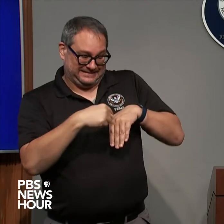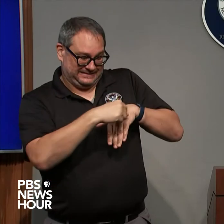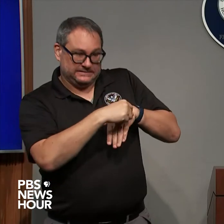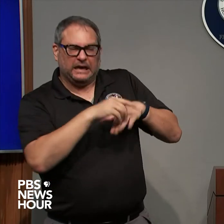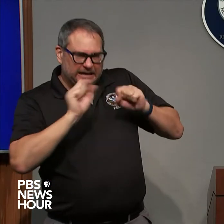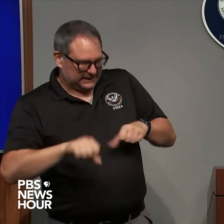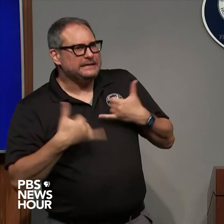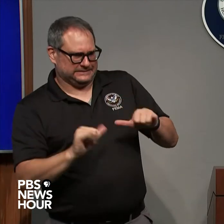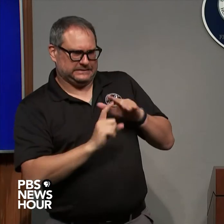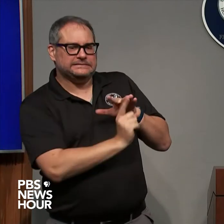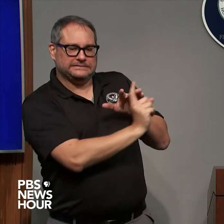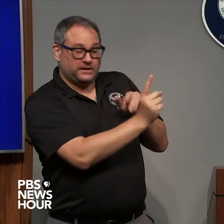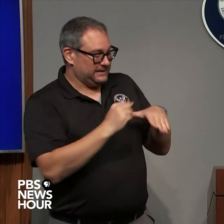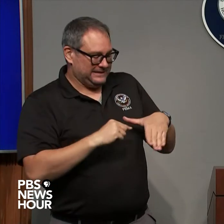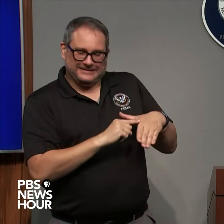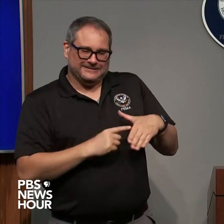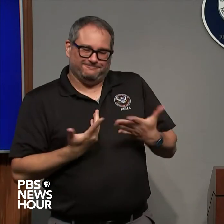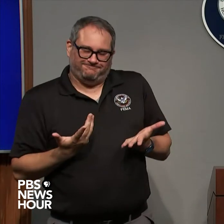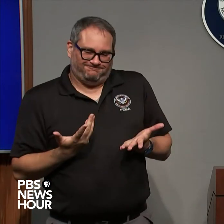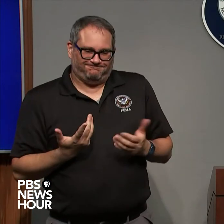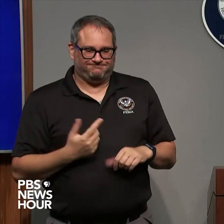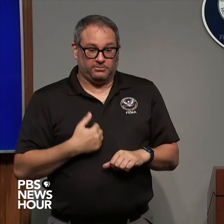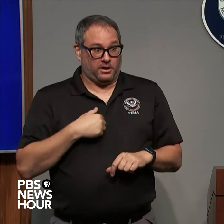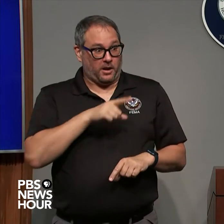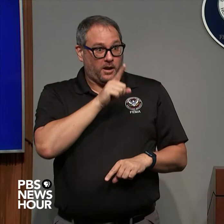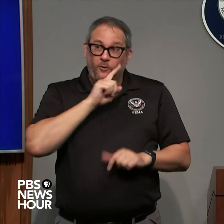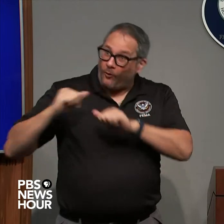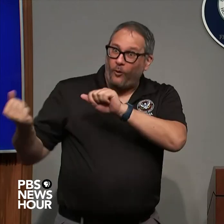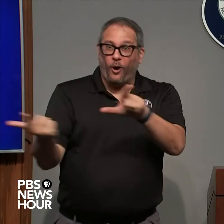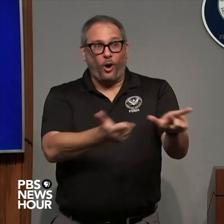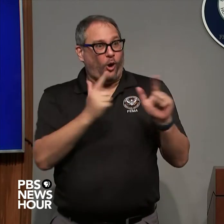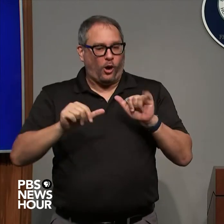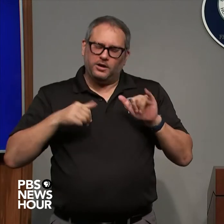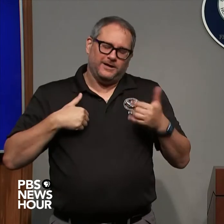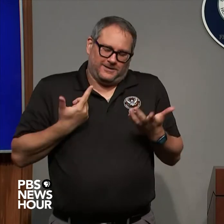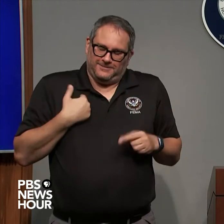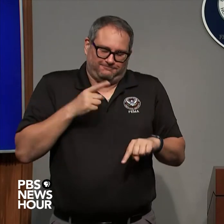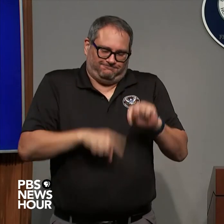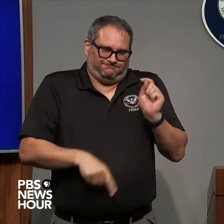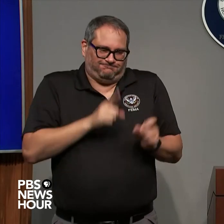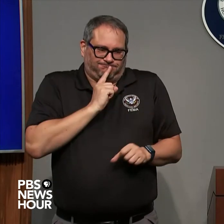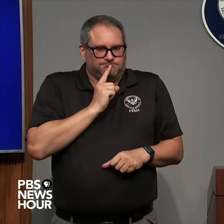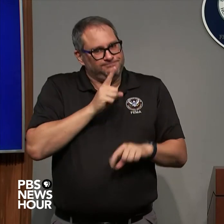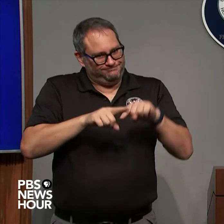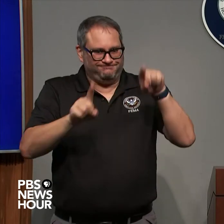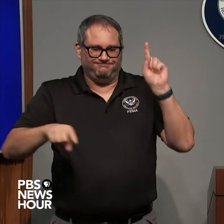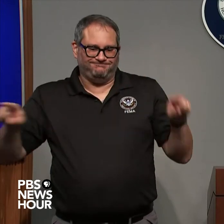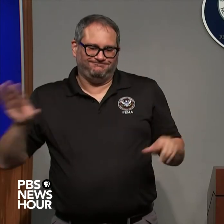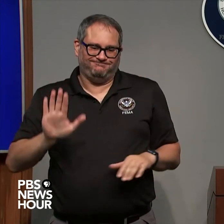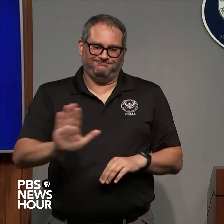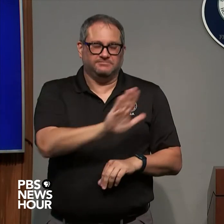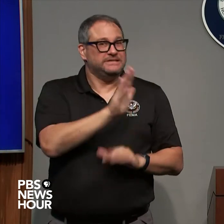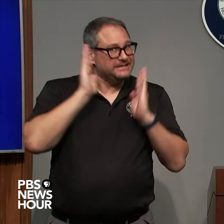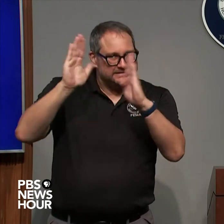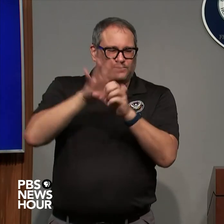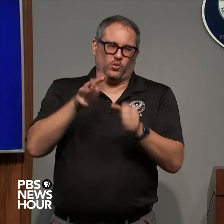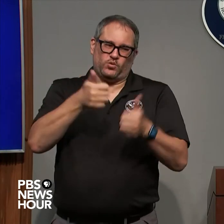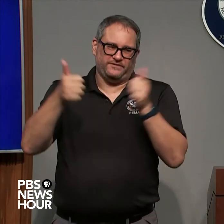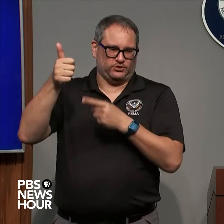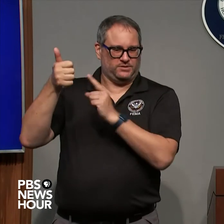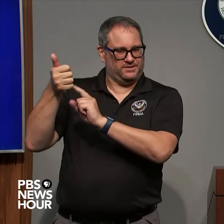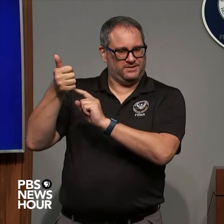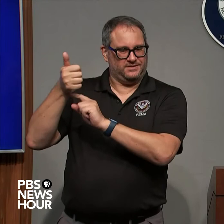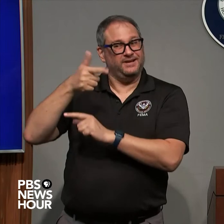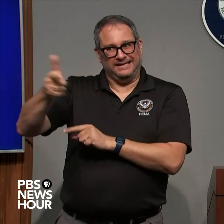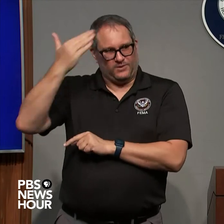make a general statement on that it's really important that they're listening to their local officials because they're doing what they can to make sure that they're keeping them safe but they need to make